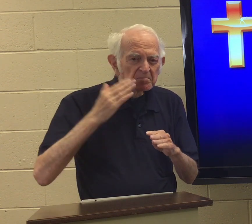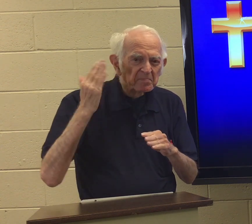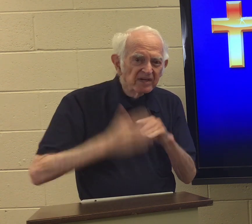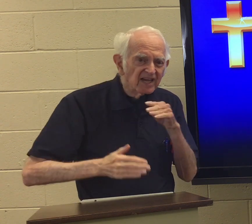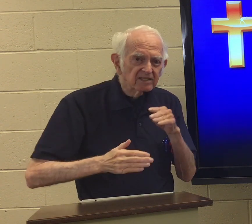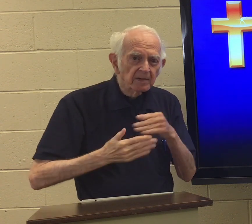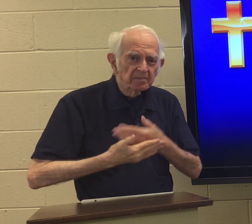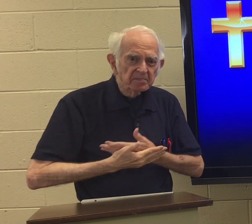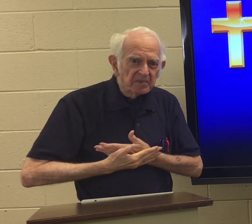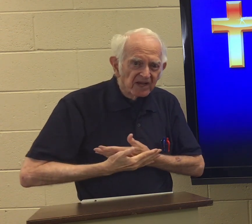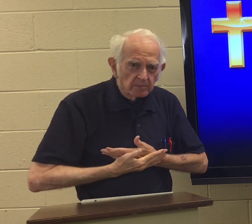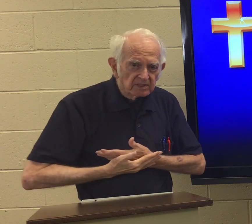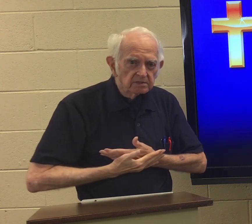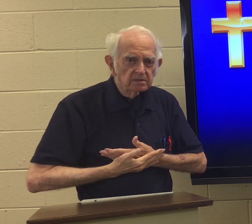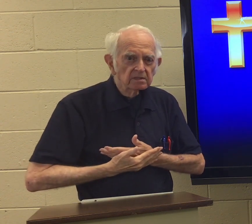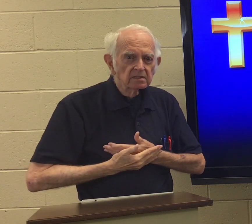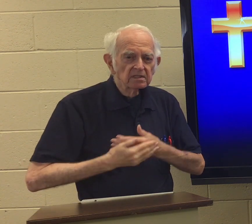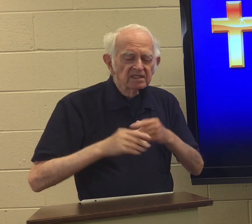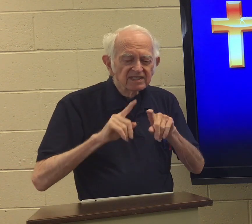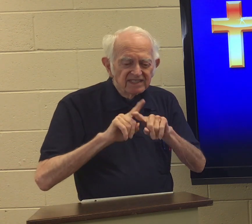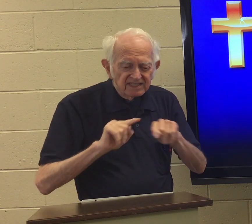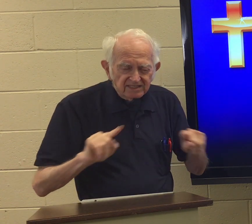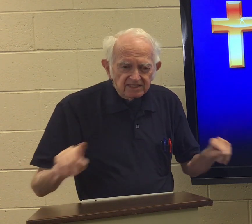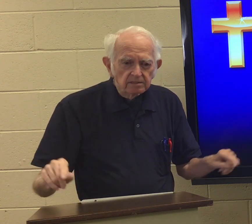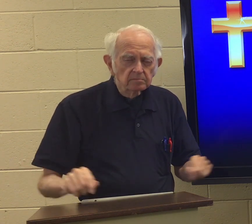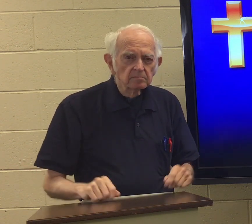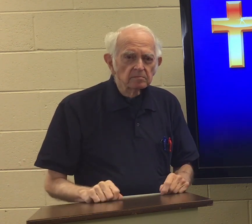And beheaded babies. And different things.